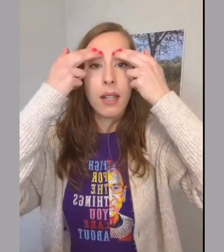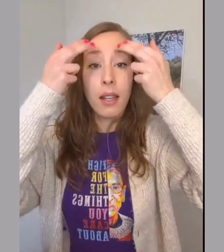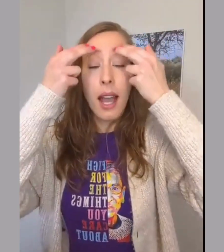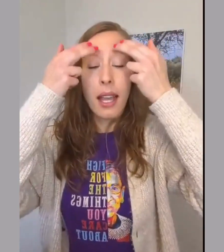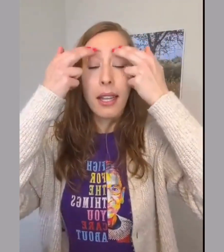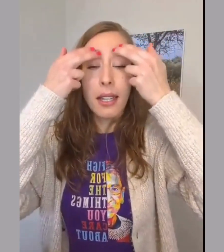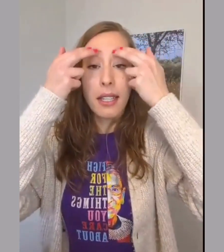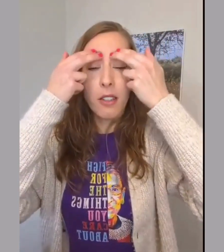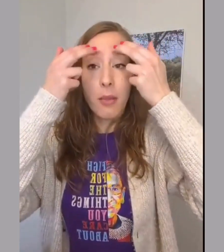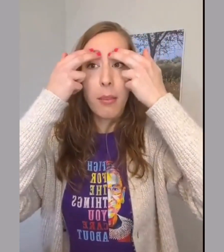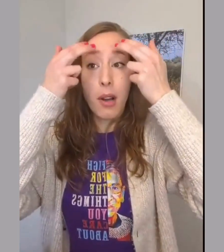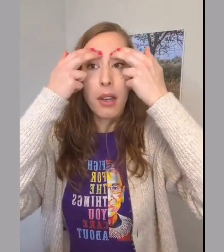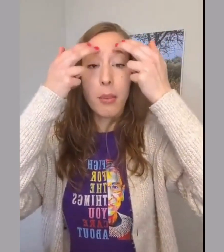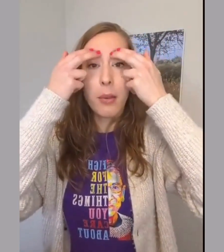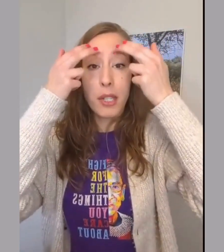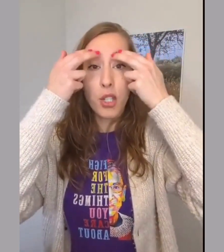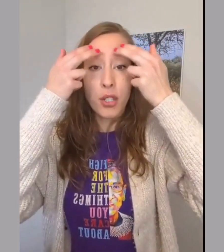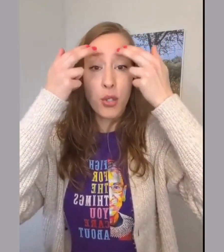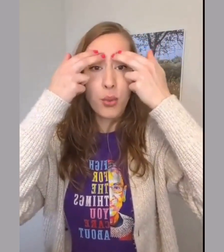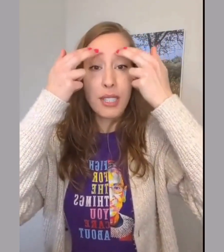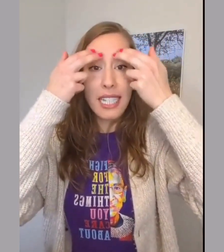And I give my body permission to release.